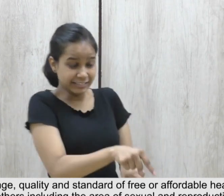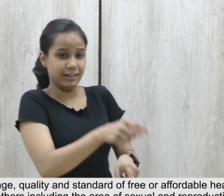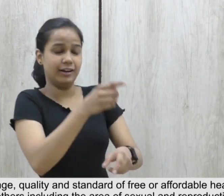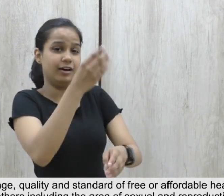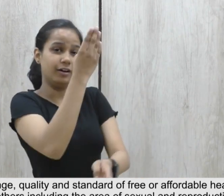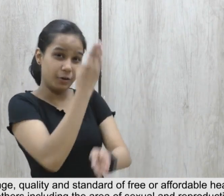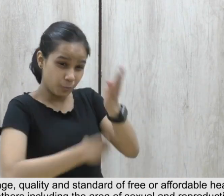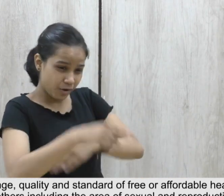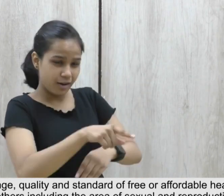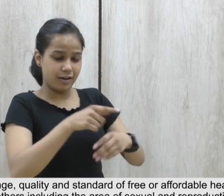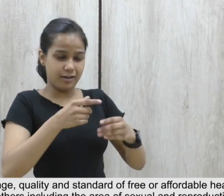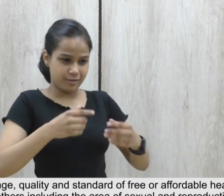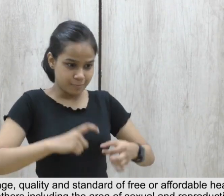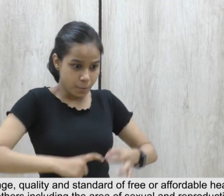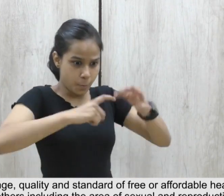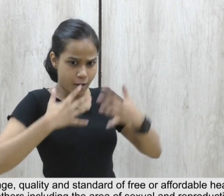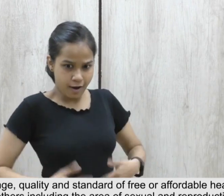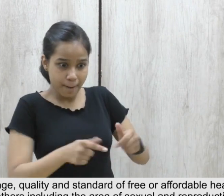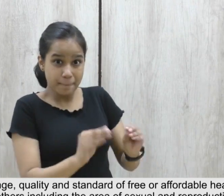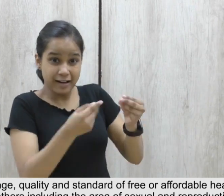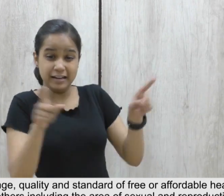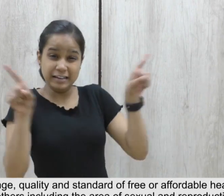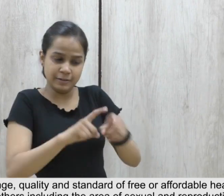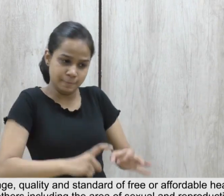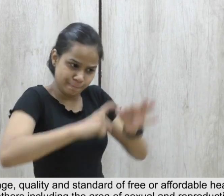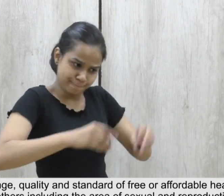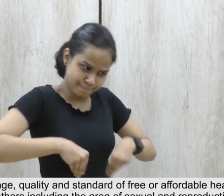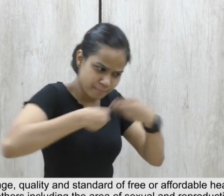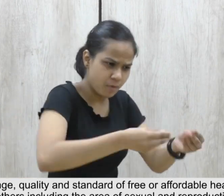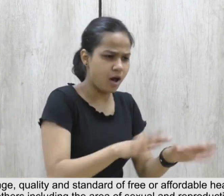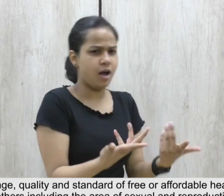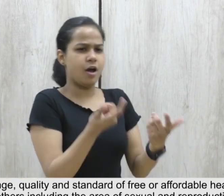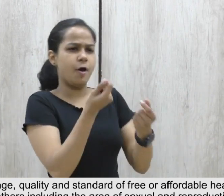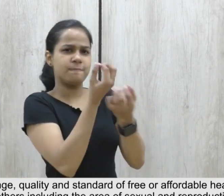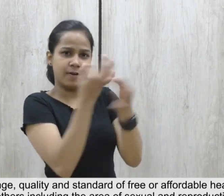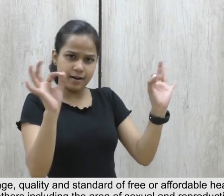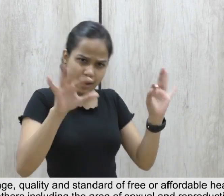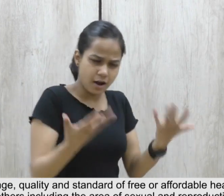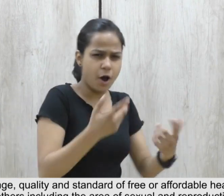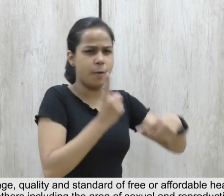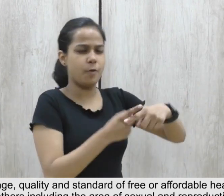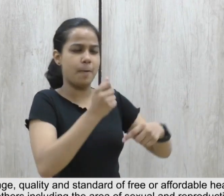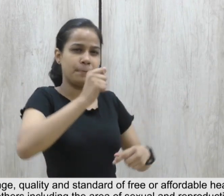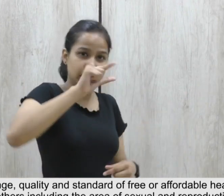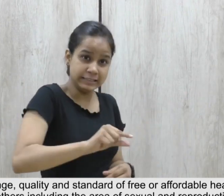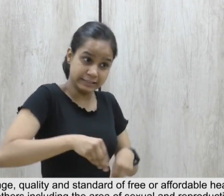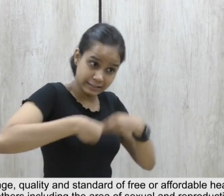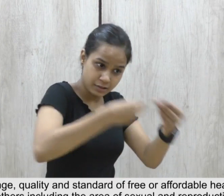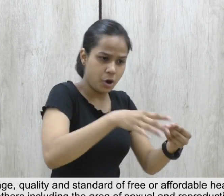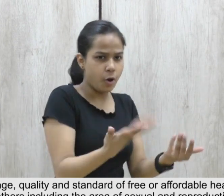to others including the area of sexual and reproductive health care. 7.6 8